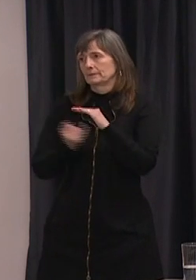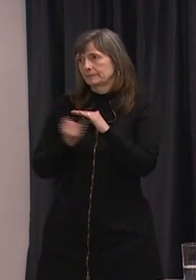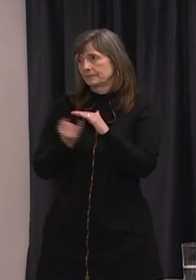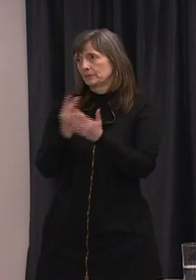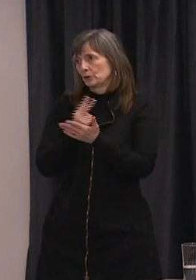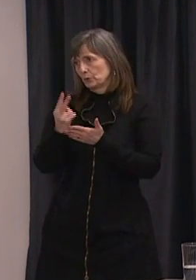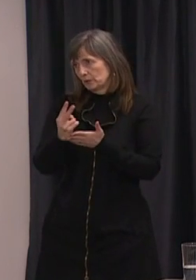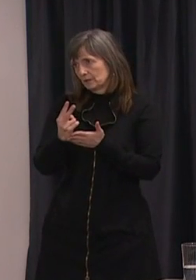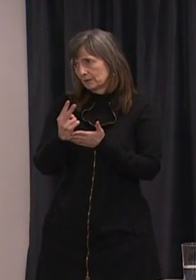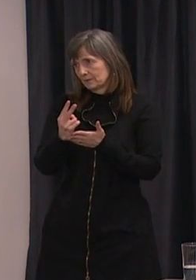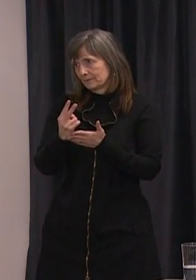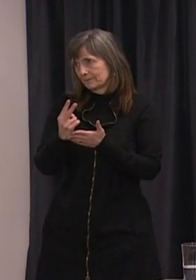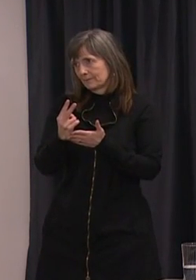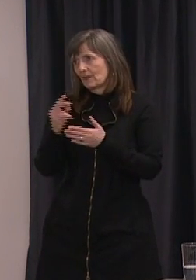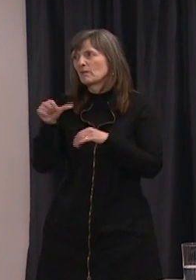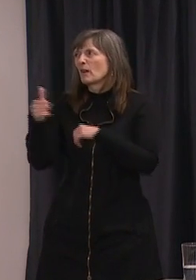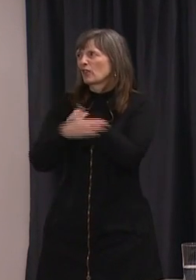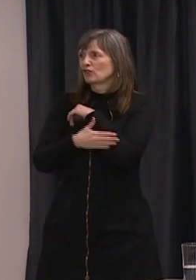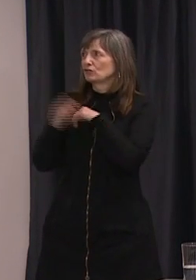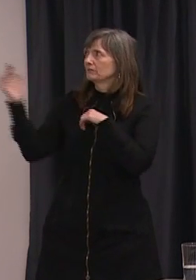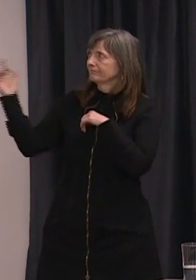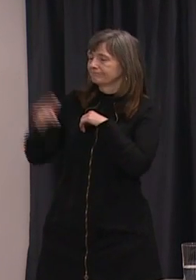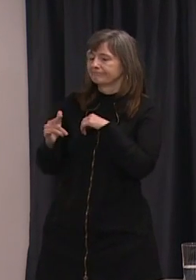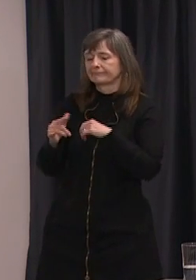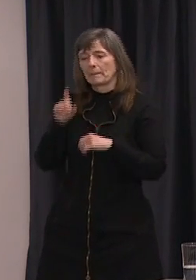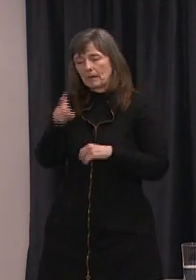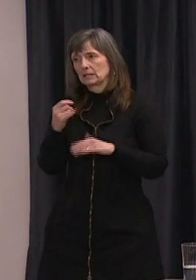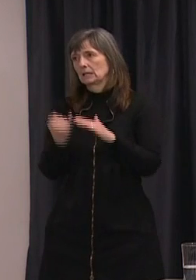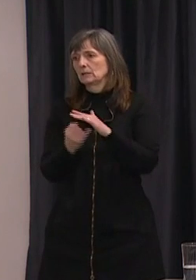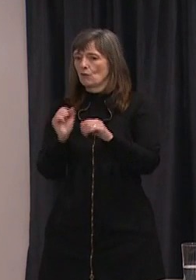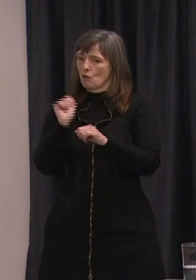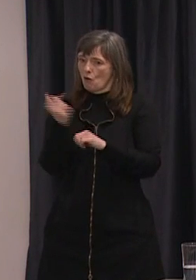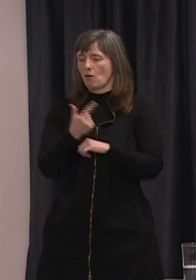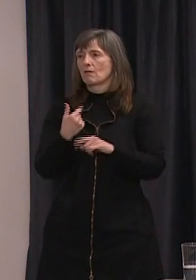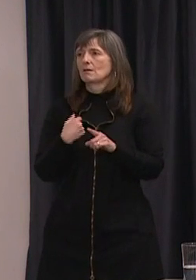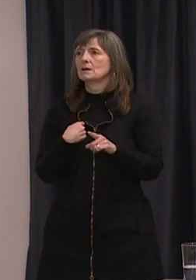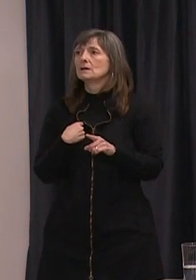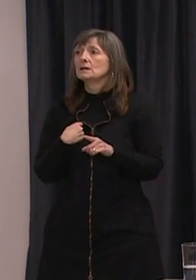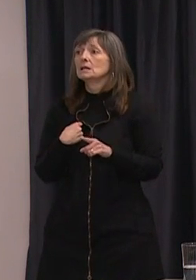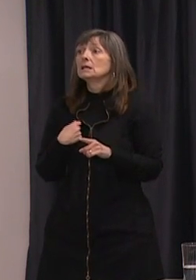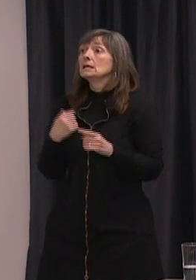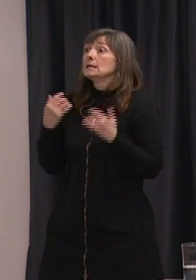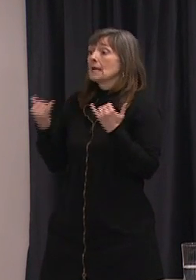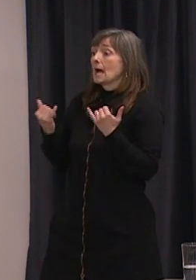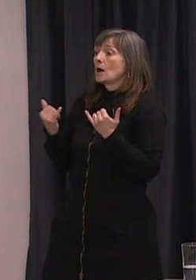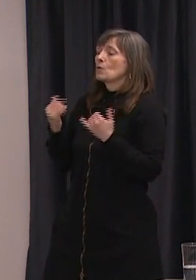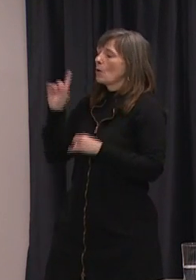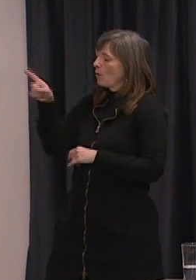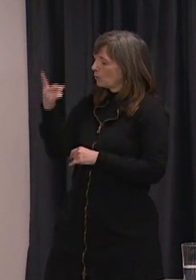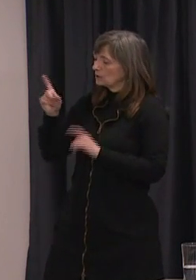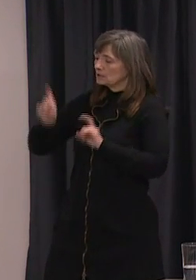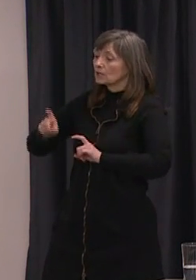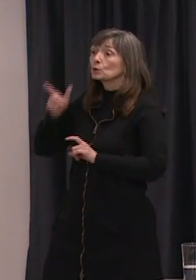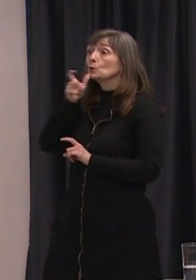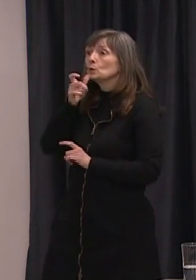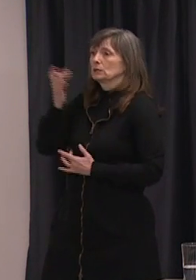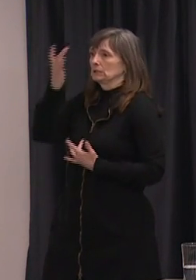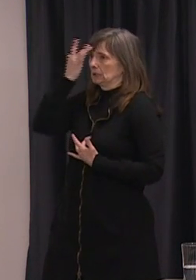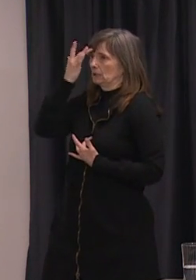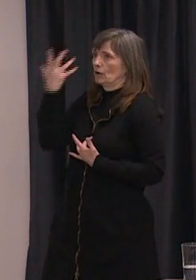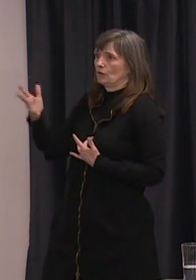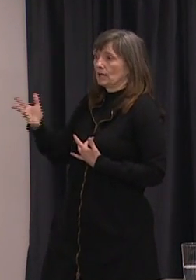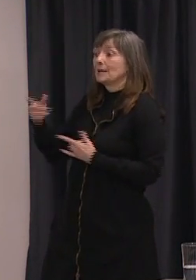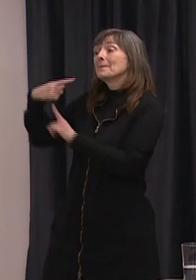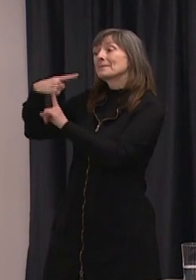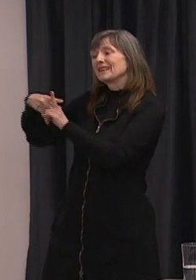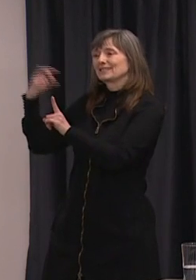get back into the country. So at the moment we are still testing symptomatic people who have had that exposure